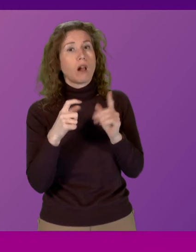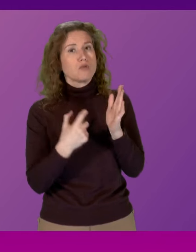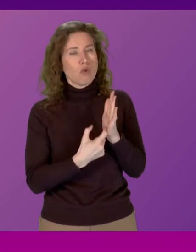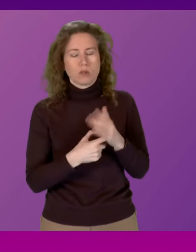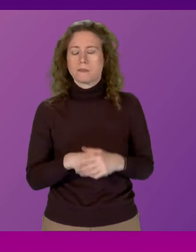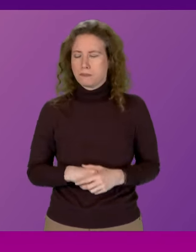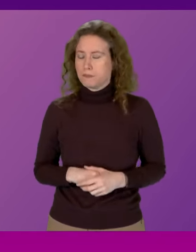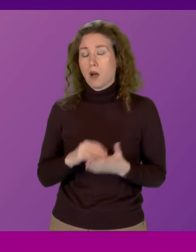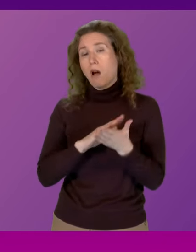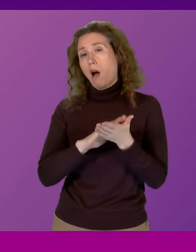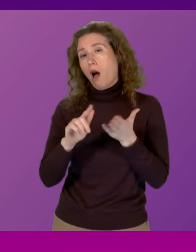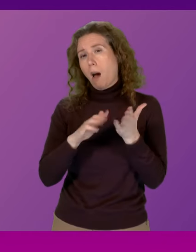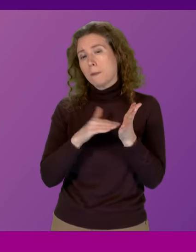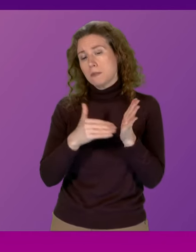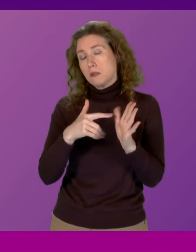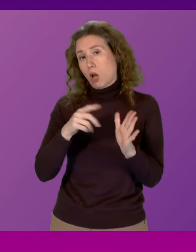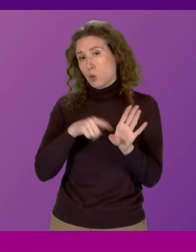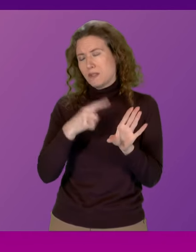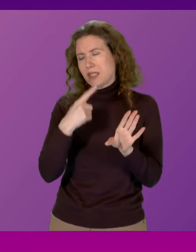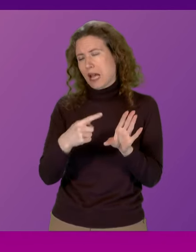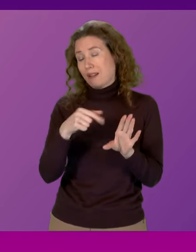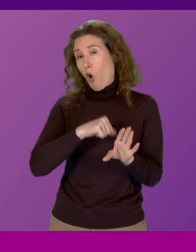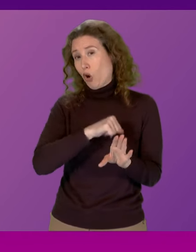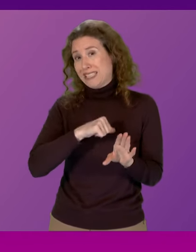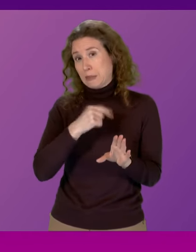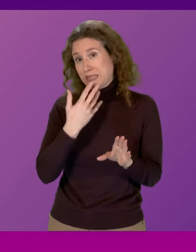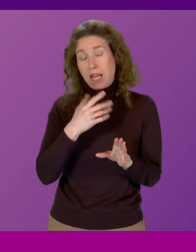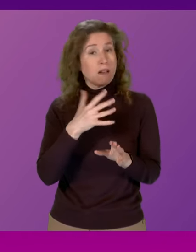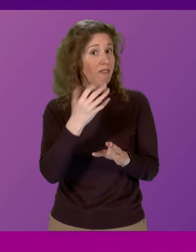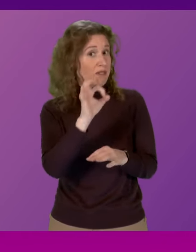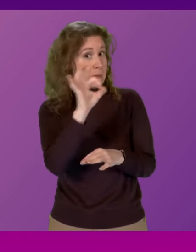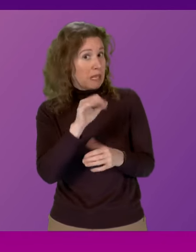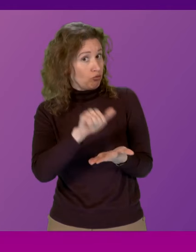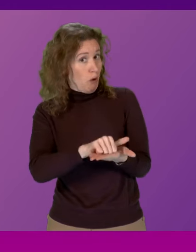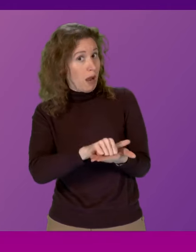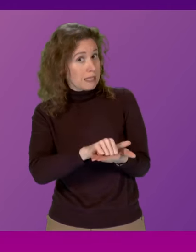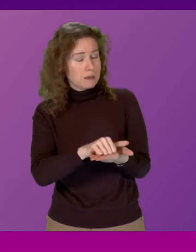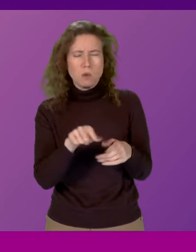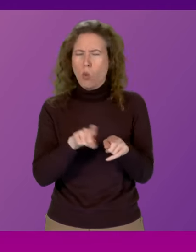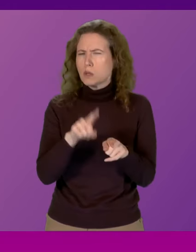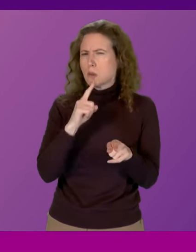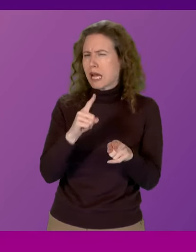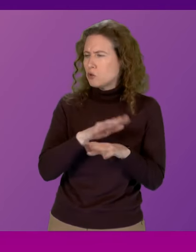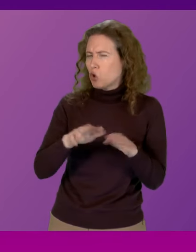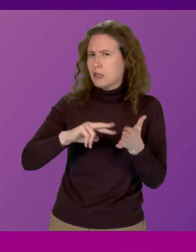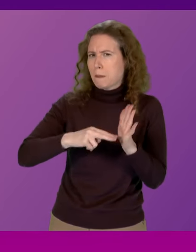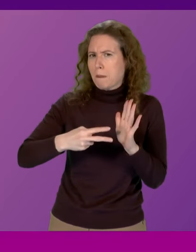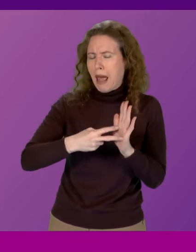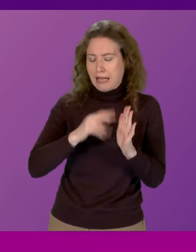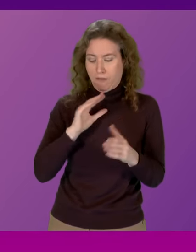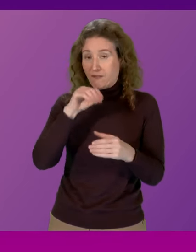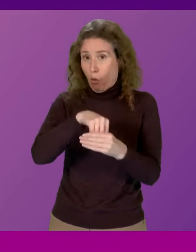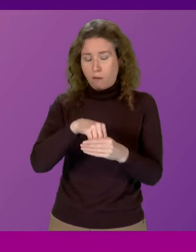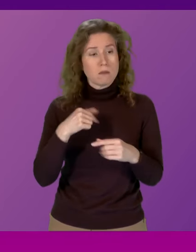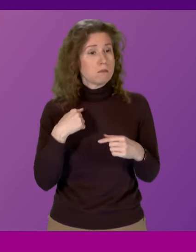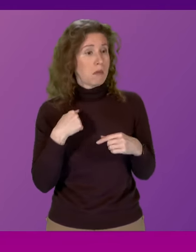Hamza Youssef said it was an honest mistake. He's 50% right with that. And he also said he has no intention of getting into this. Well,